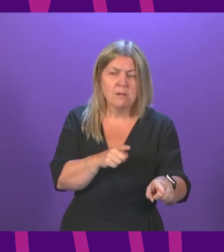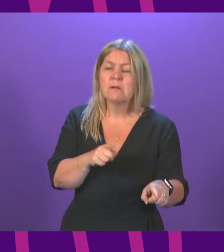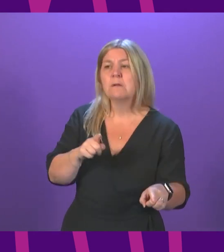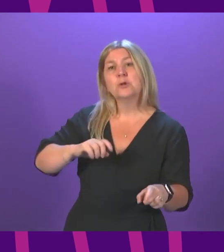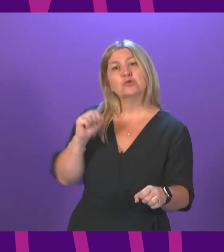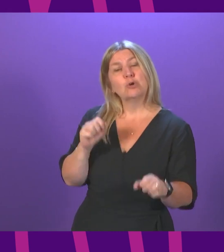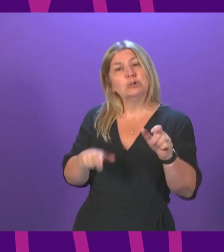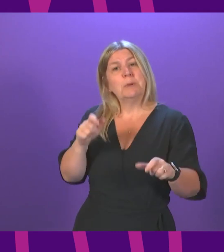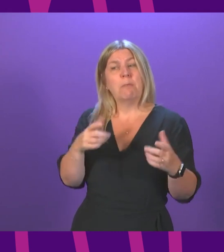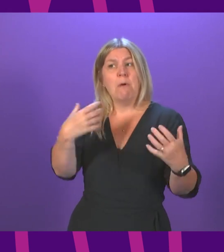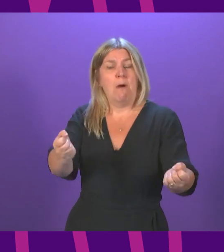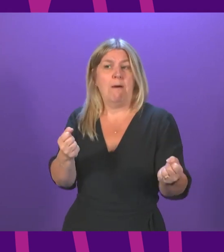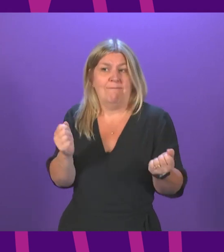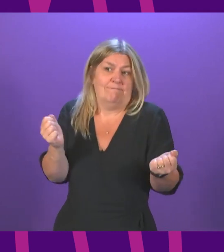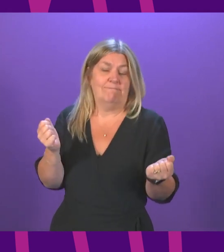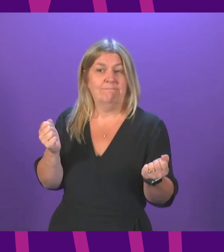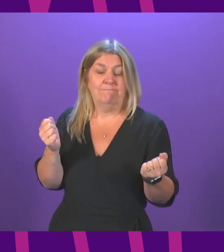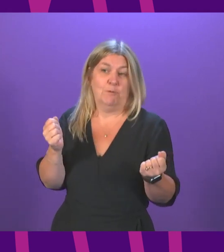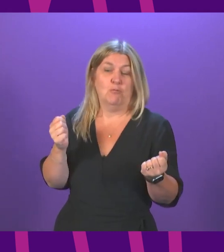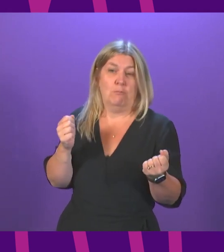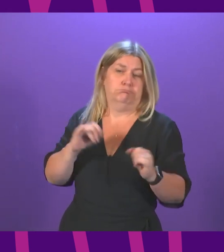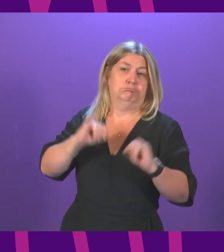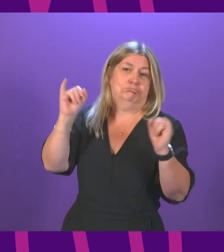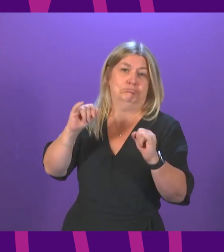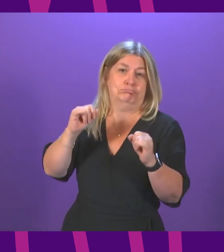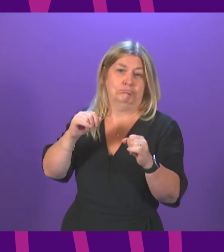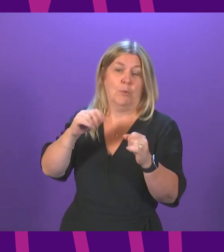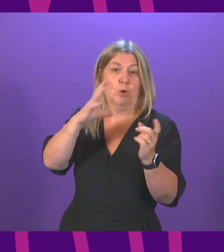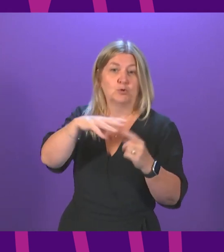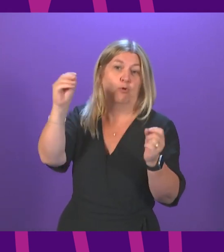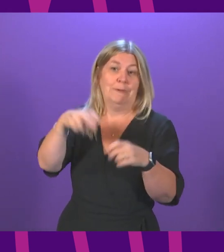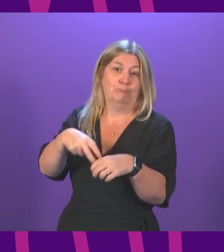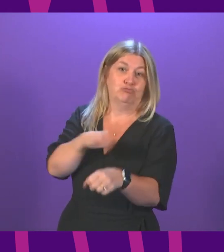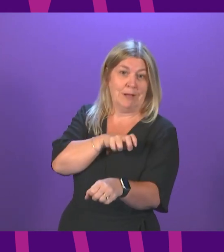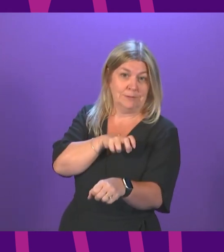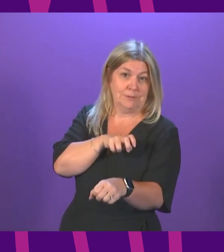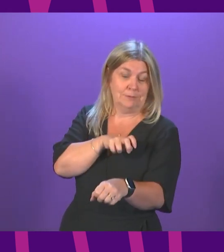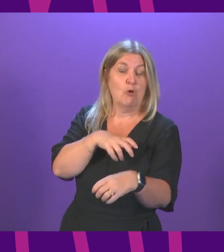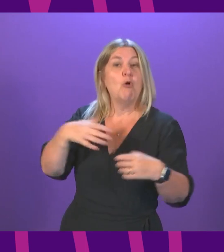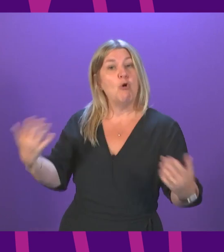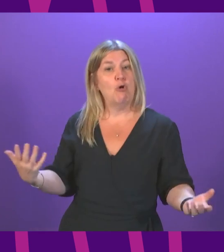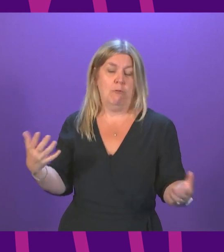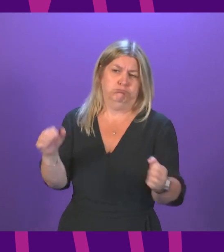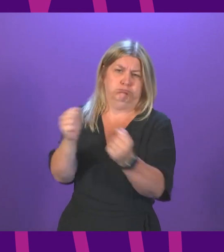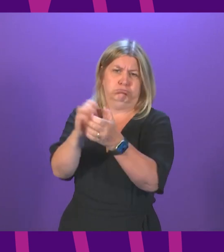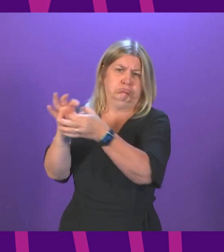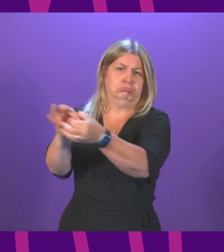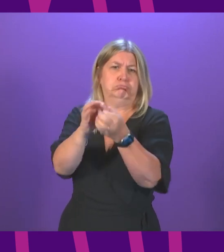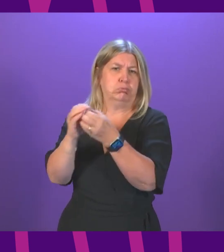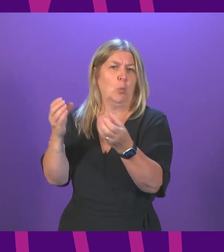have the choice between a disastrous Tory Brexit and friendly relations with all European nations? First Minister.